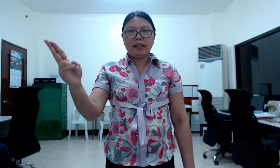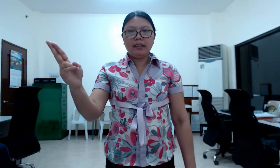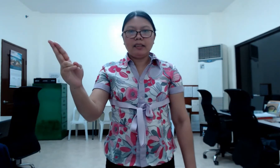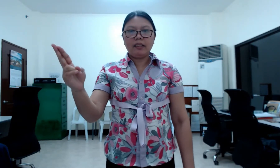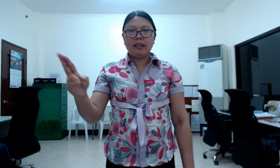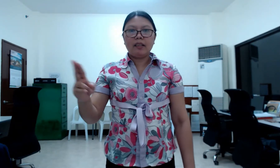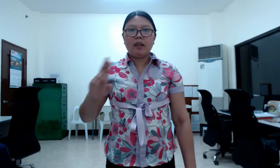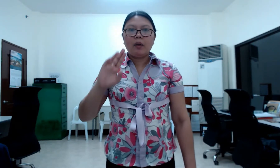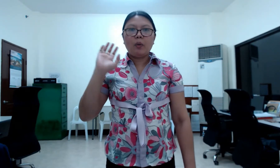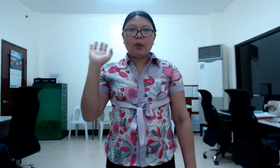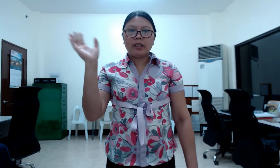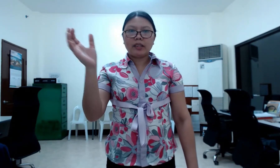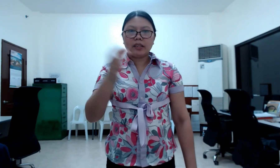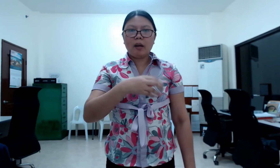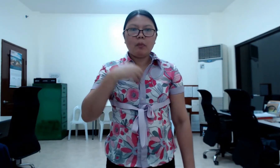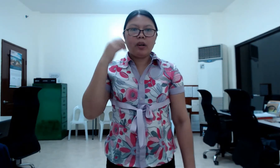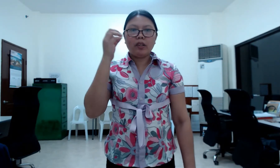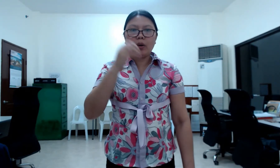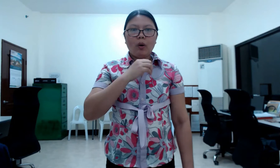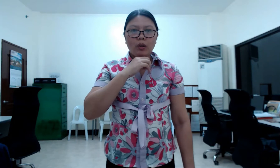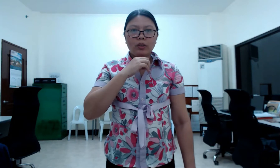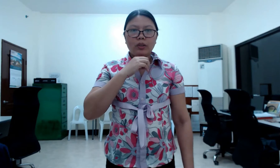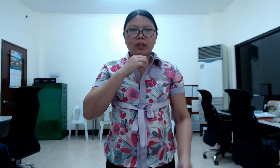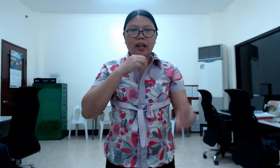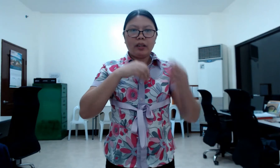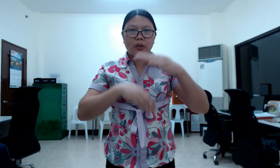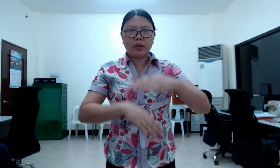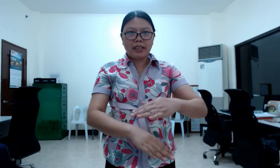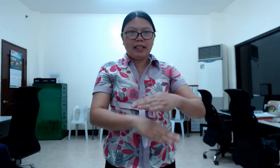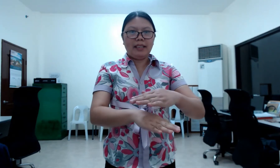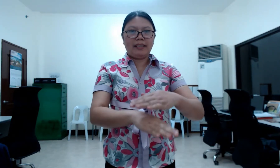when someone older enters in.